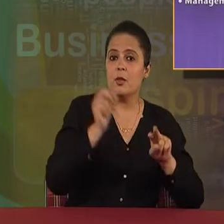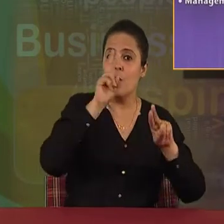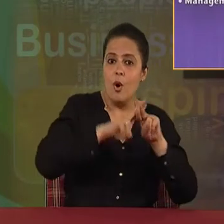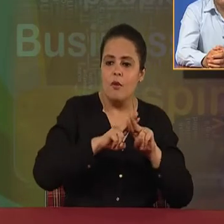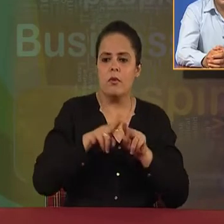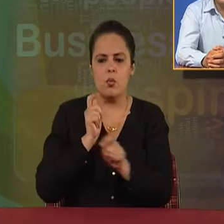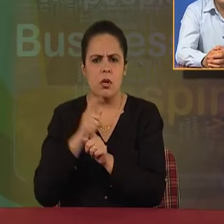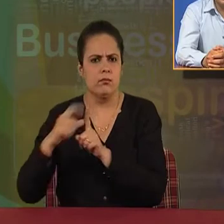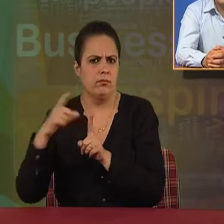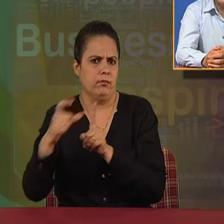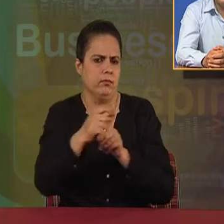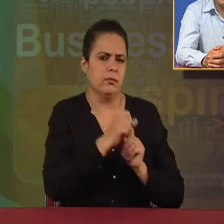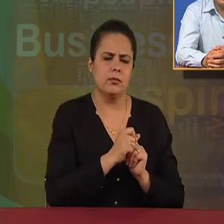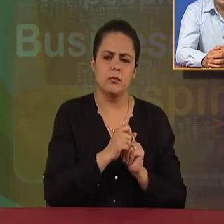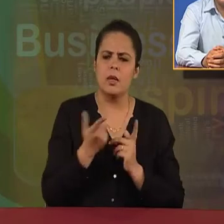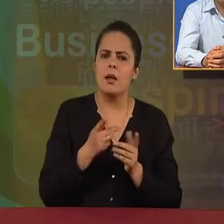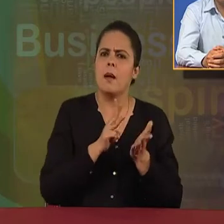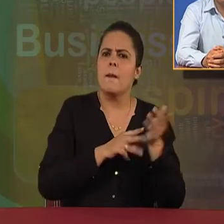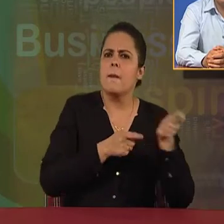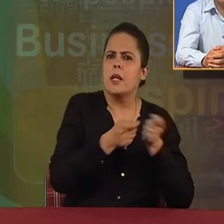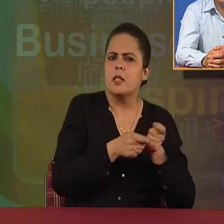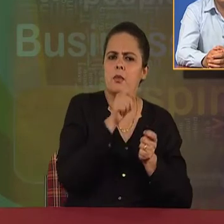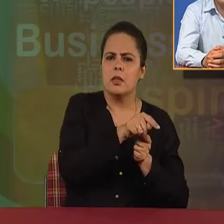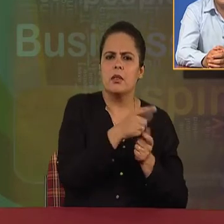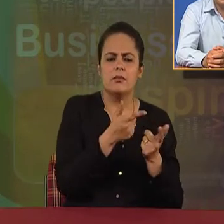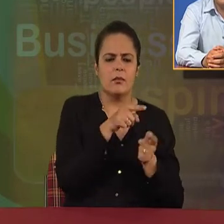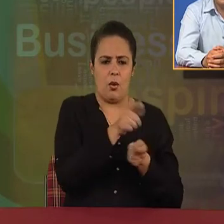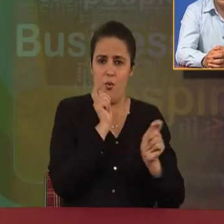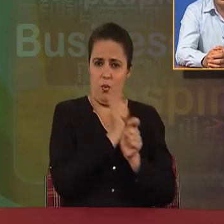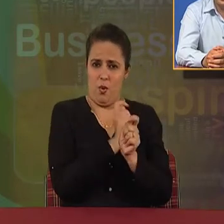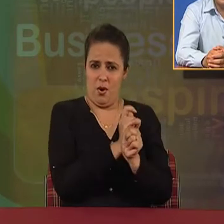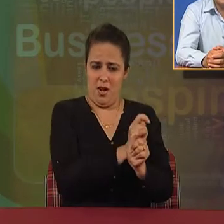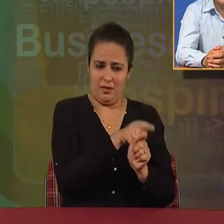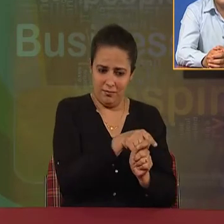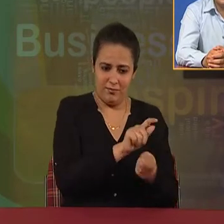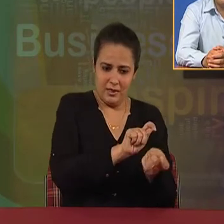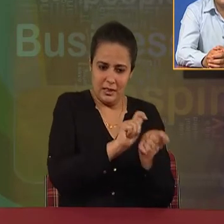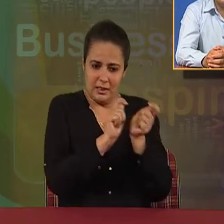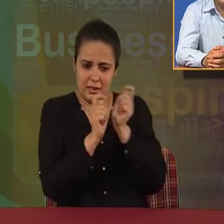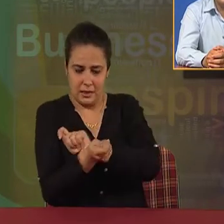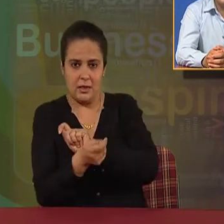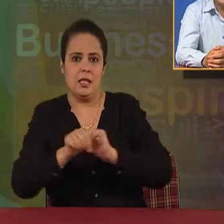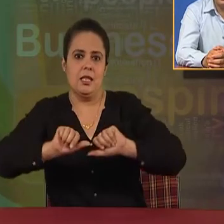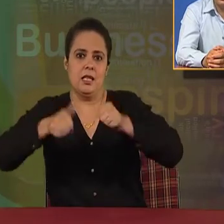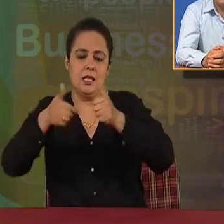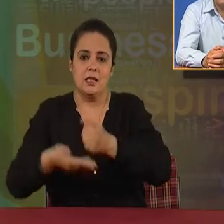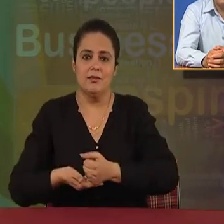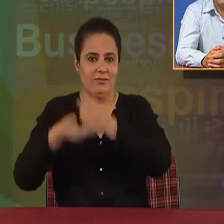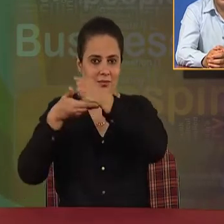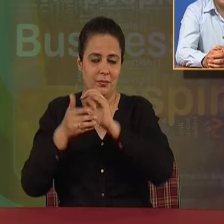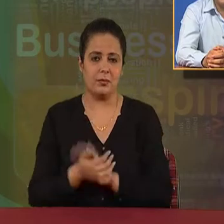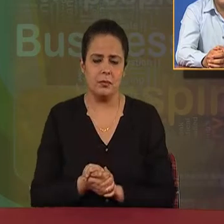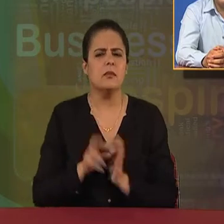work. Management translates work in terms of goals to be achieved, and assigns means to achieve it.